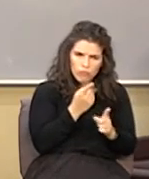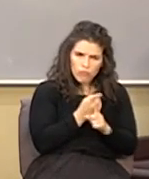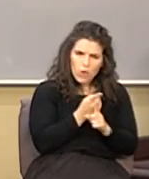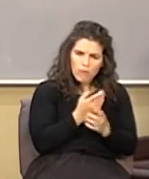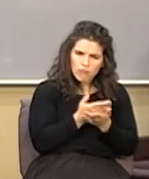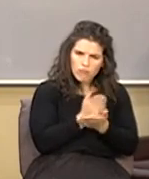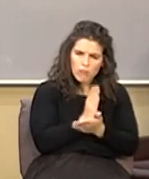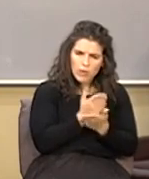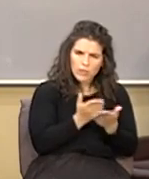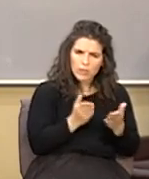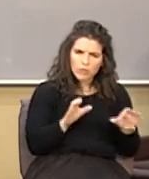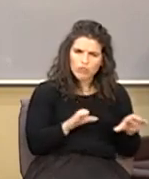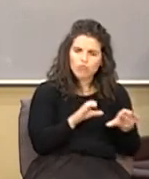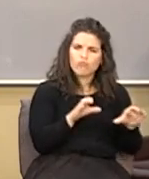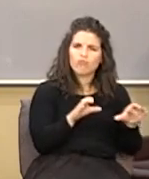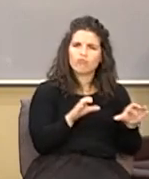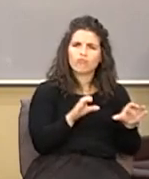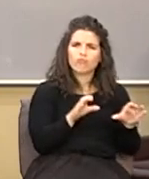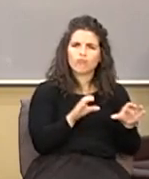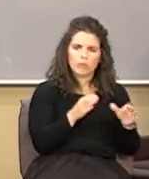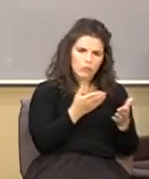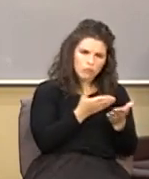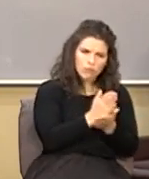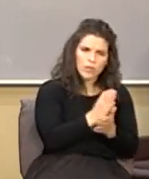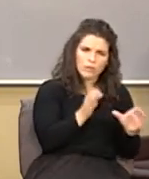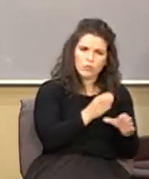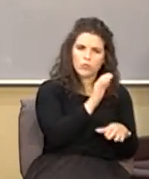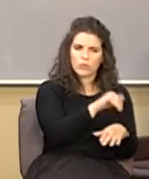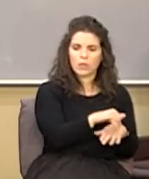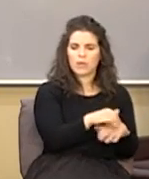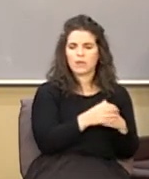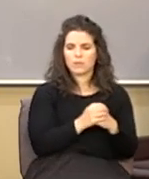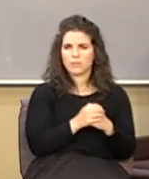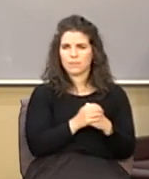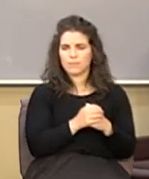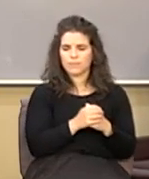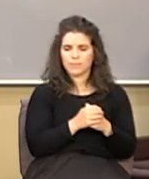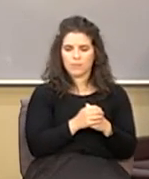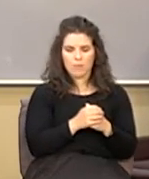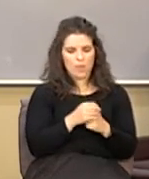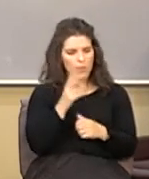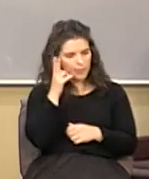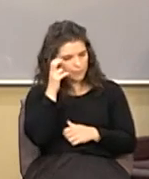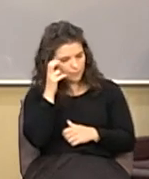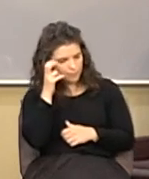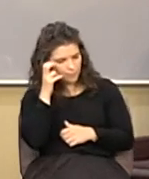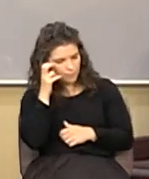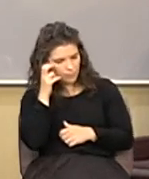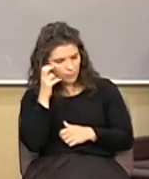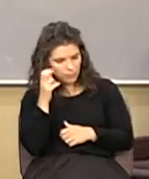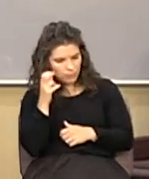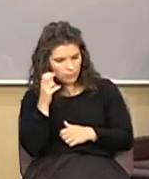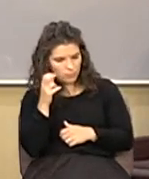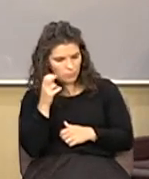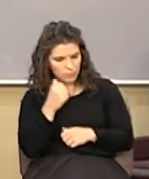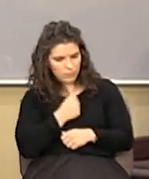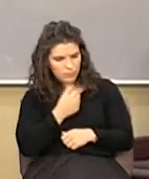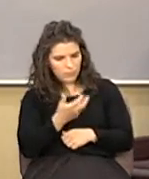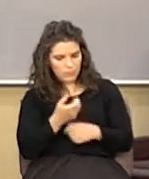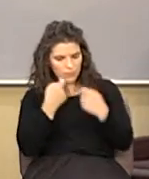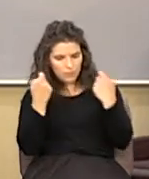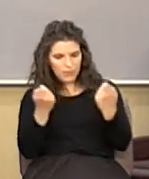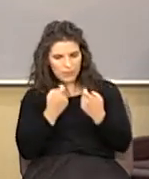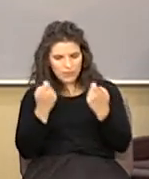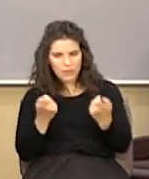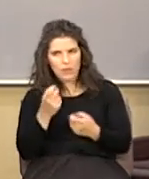Nothing wrong with that. In fact, it's right to do that. The first event, I was listening to, I'm going to confess my sins